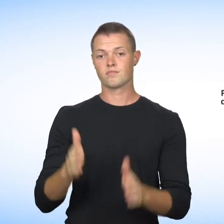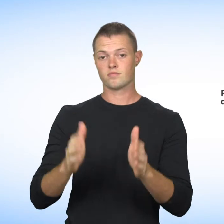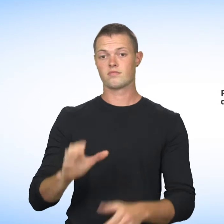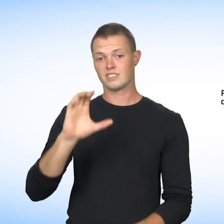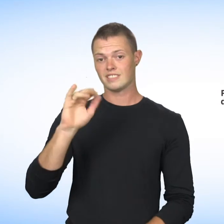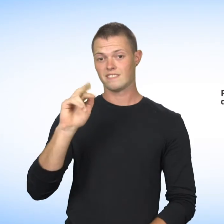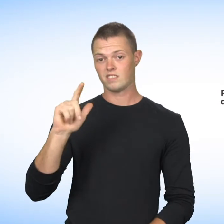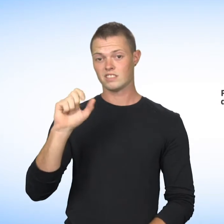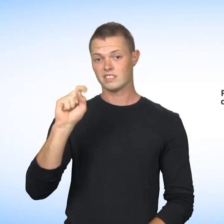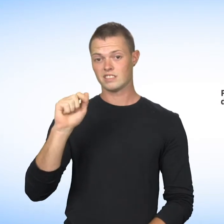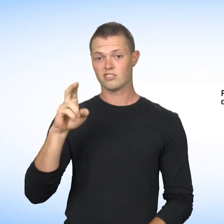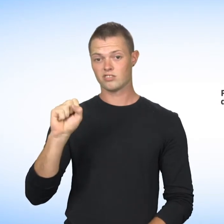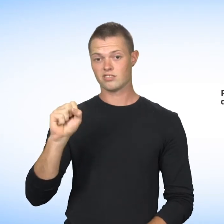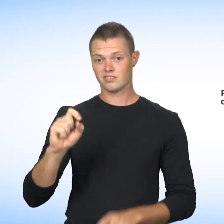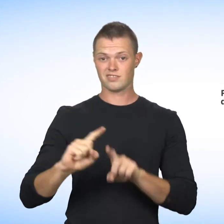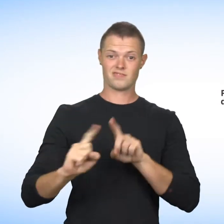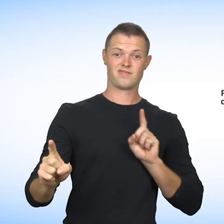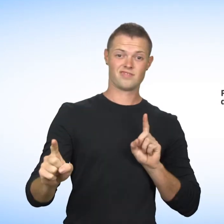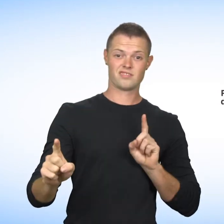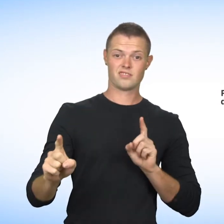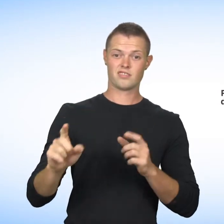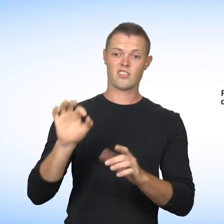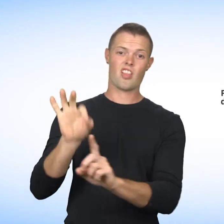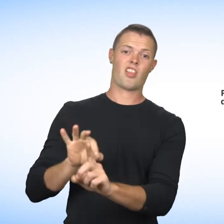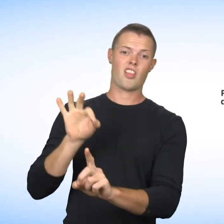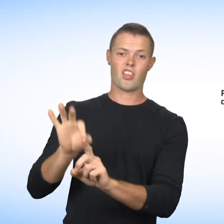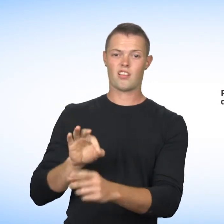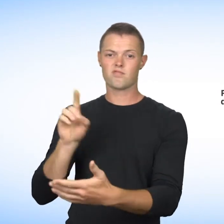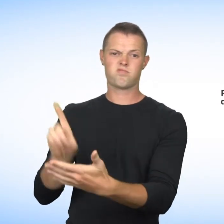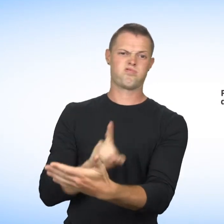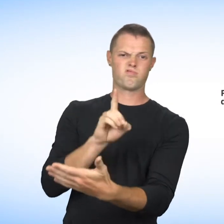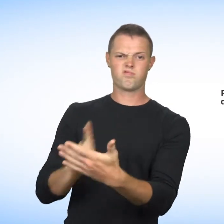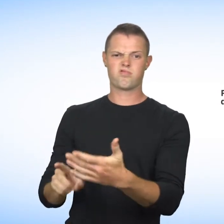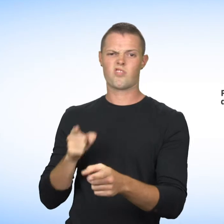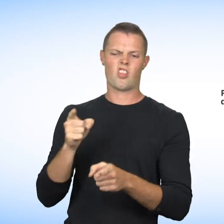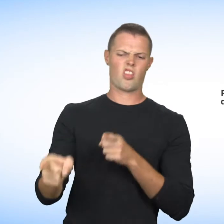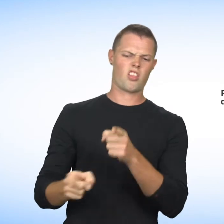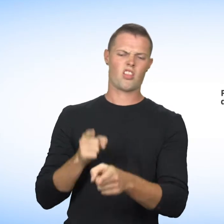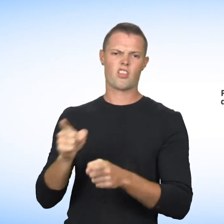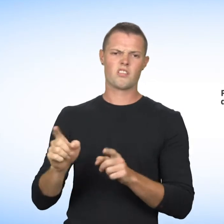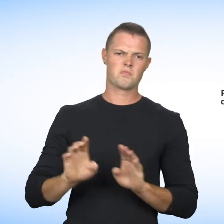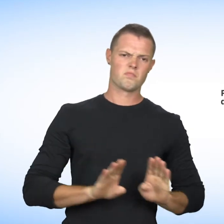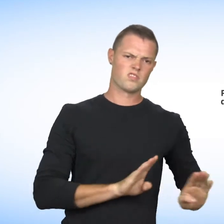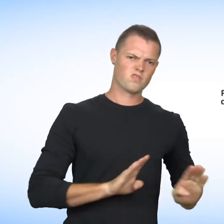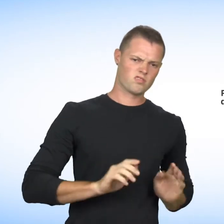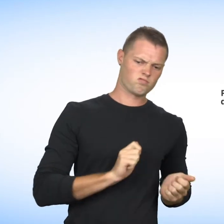Also, you cannot be the target of offensive or repeated remarks or behavior because of your civil status.